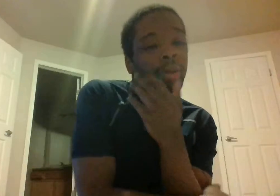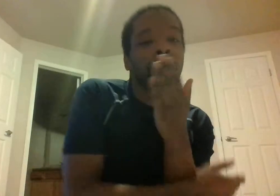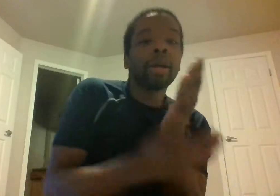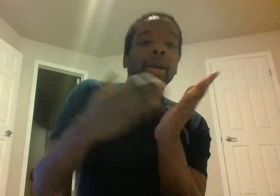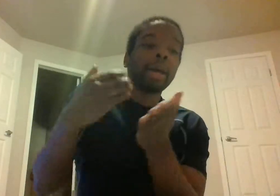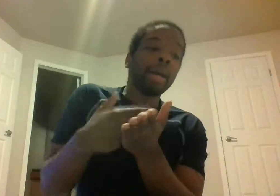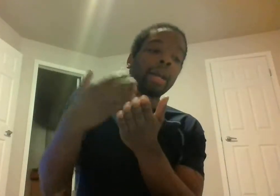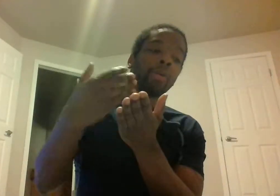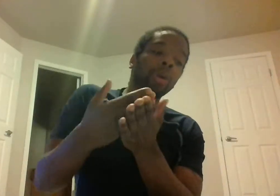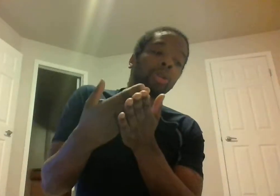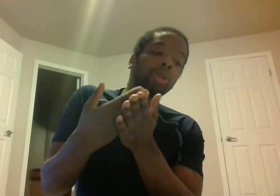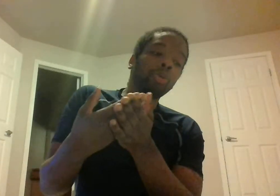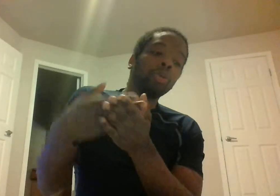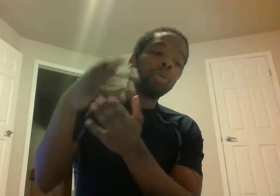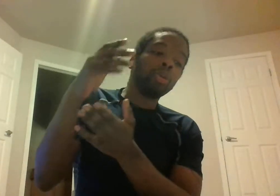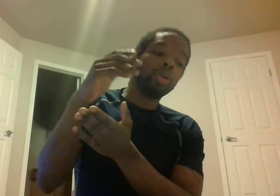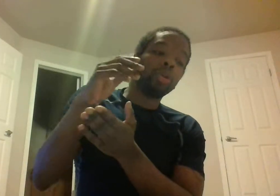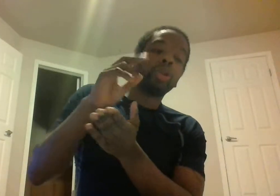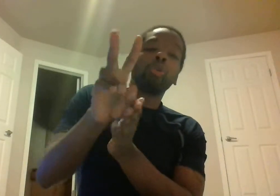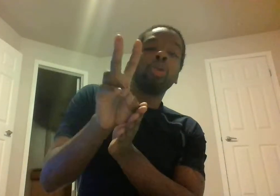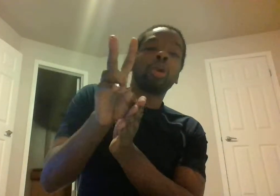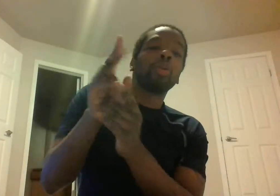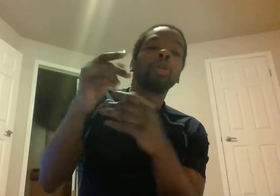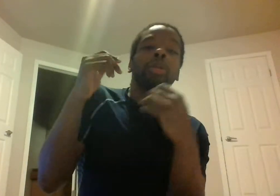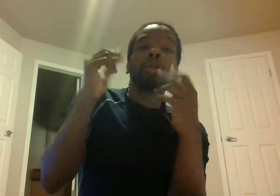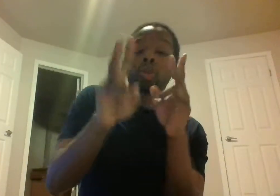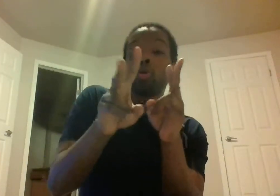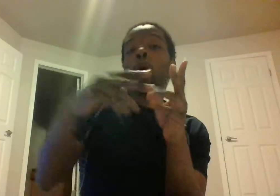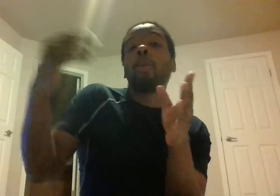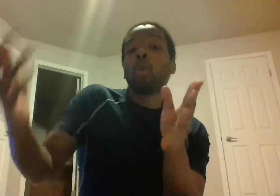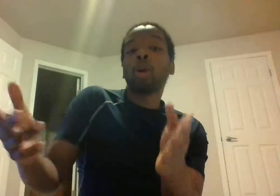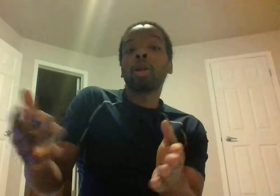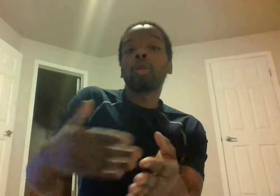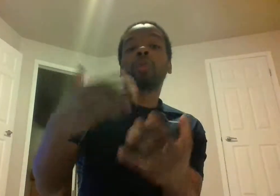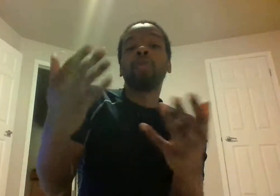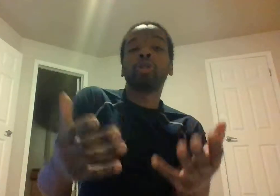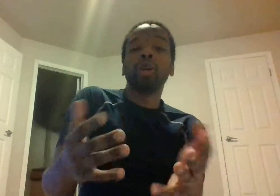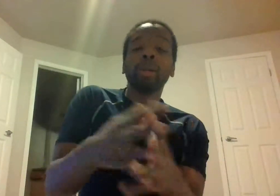and it would go to two lagoons two or more lagoons for treatment